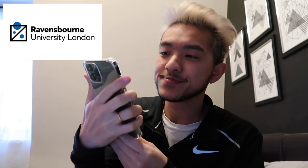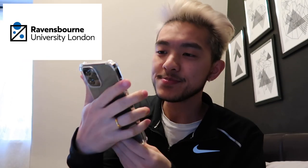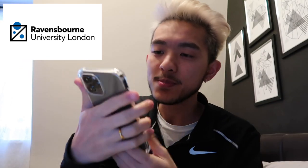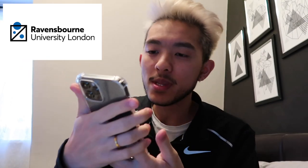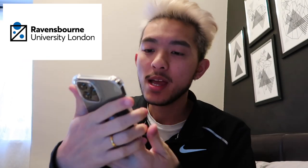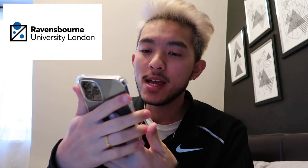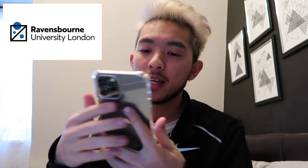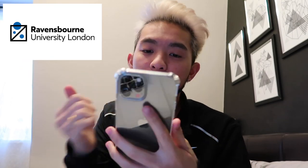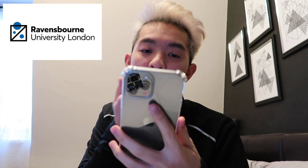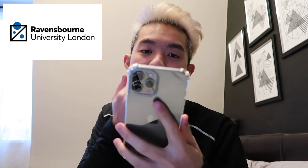10.